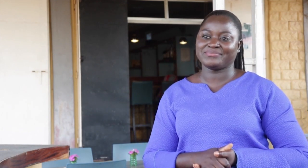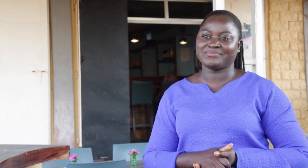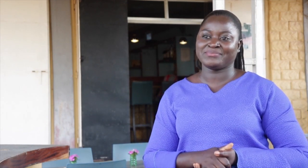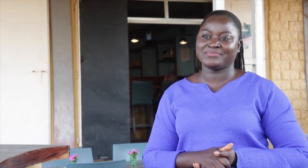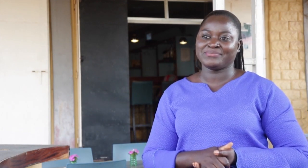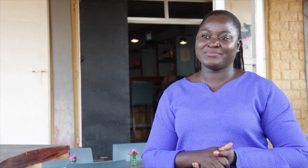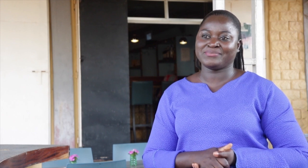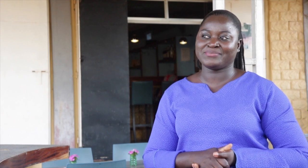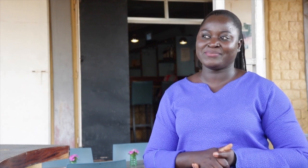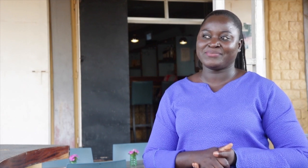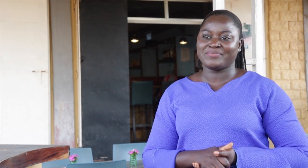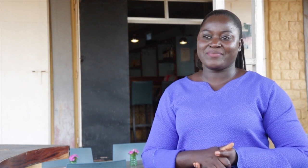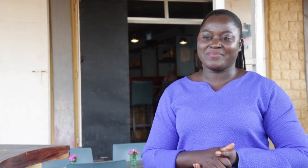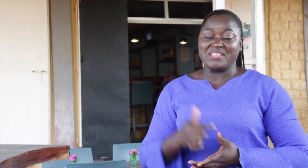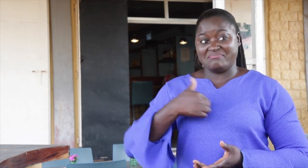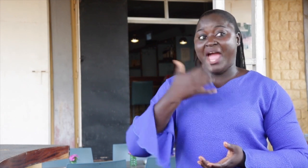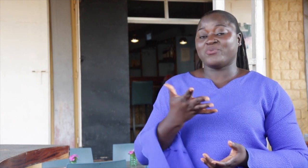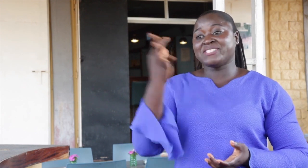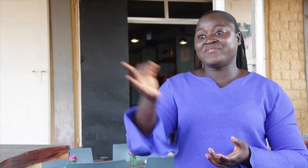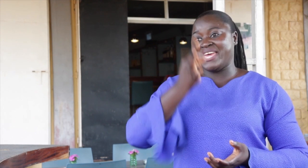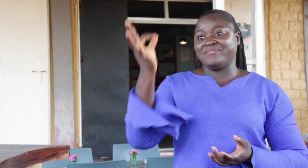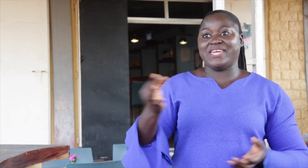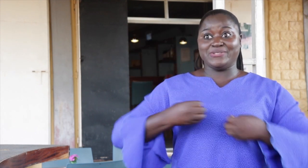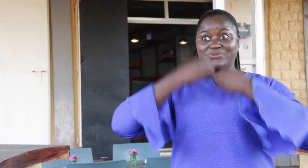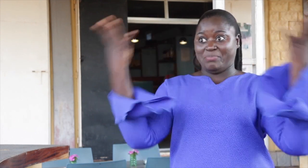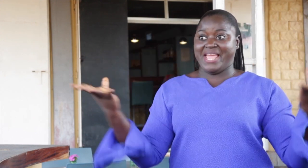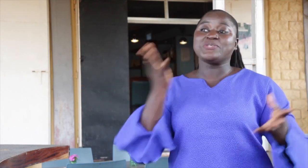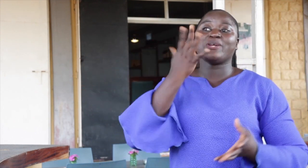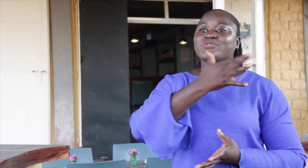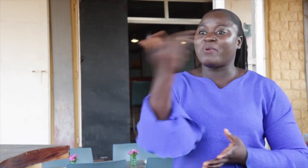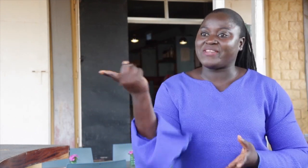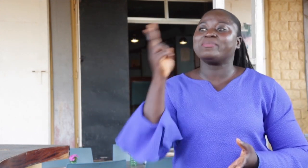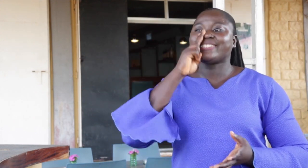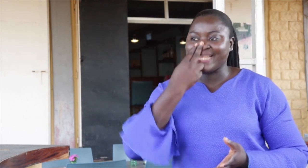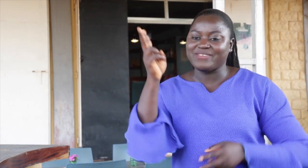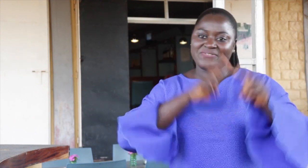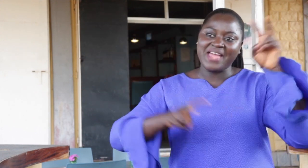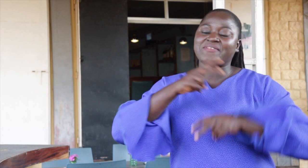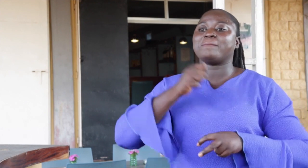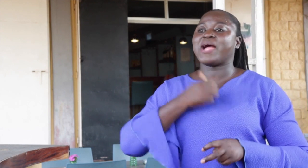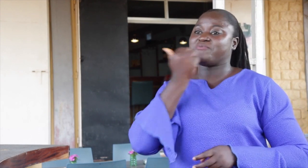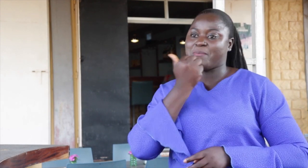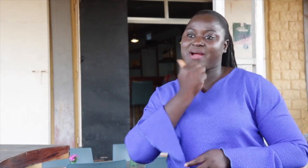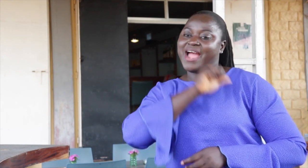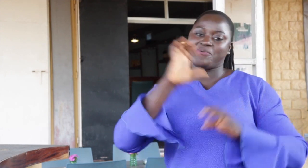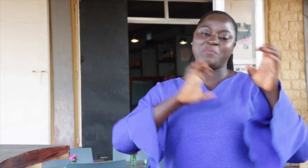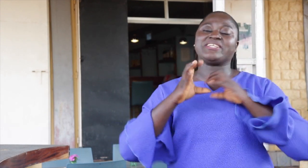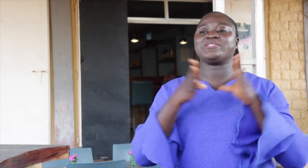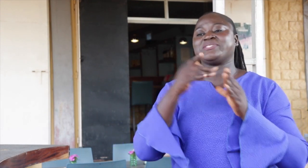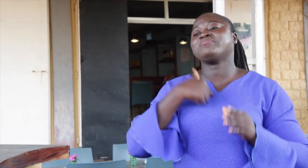to they meet me personally to say, now we used to do this and that and that. So now we want to educate our deaf kids because we believe, now we've seen deaf graduate now.